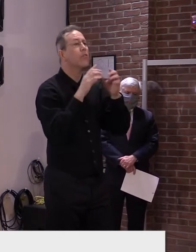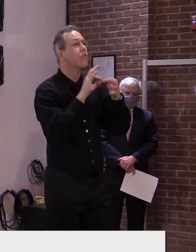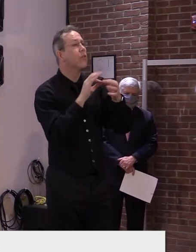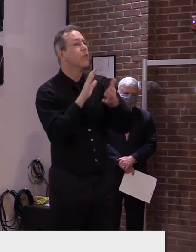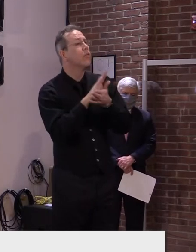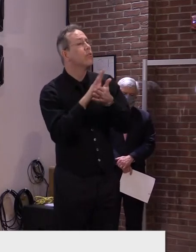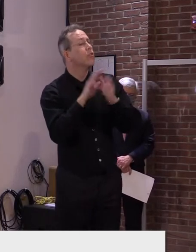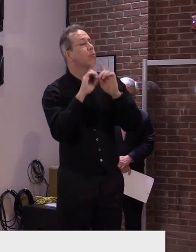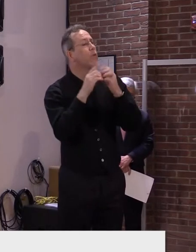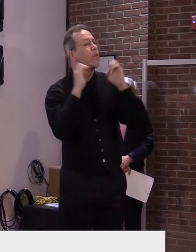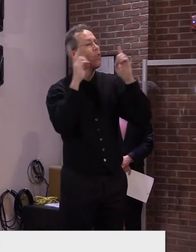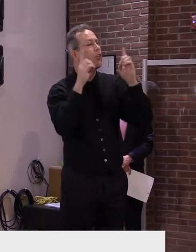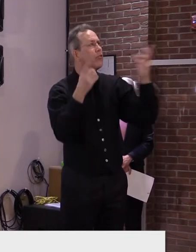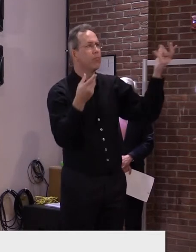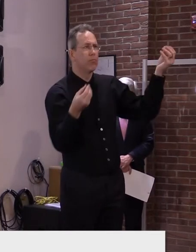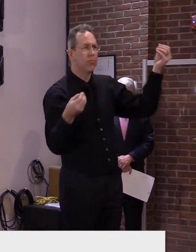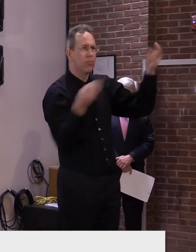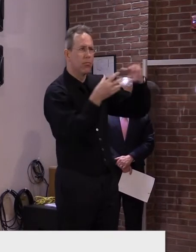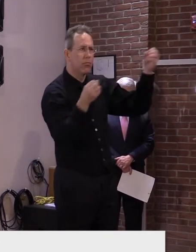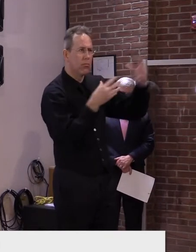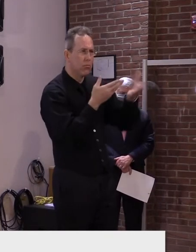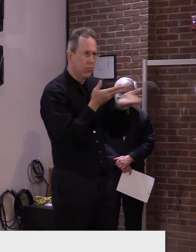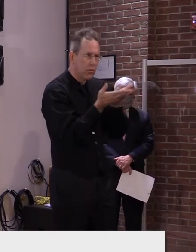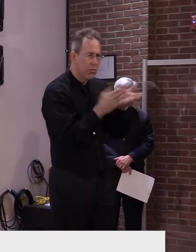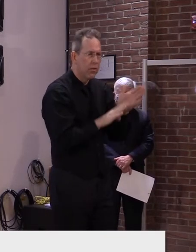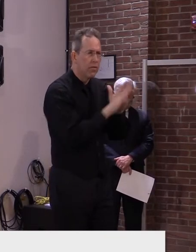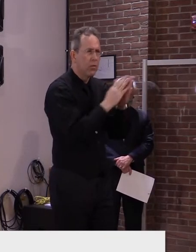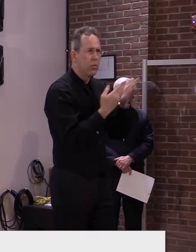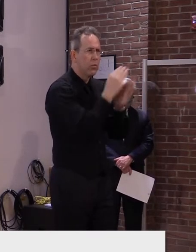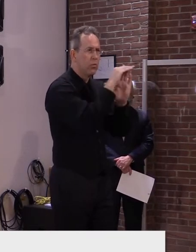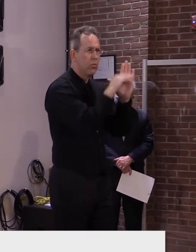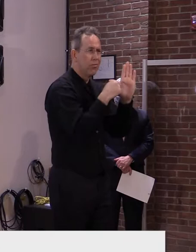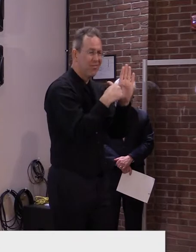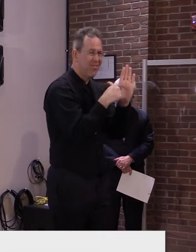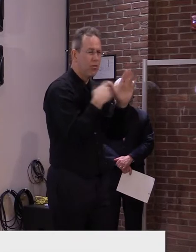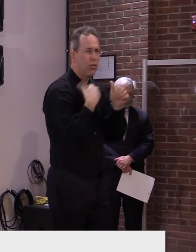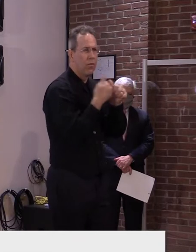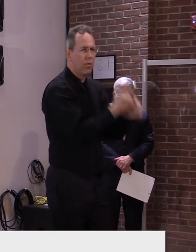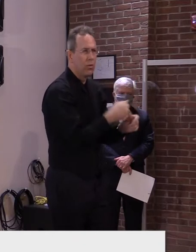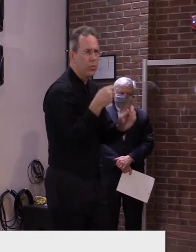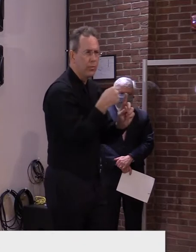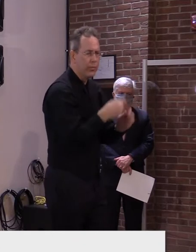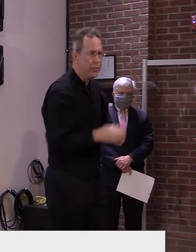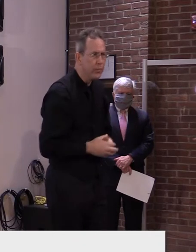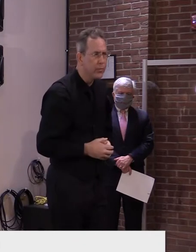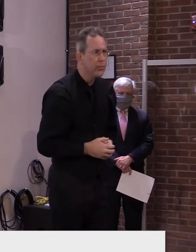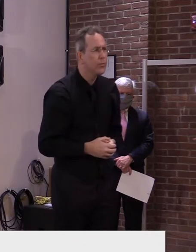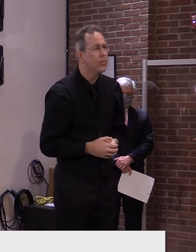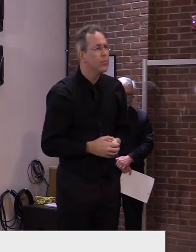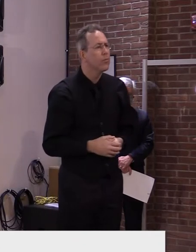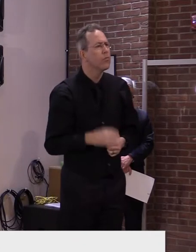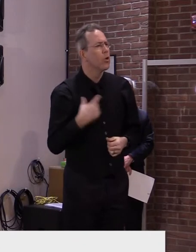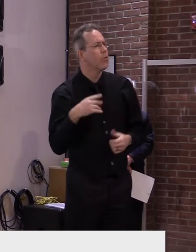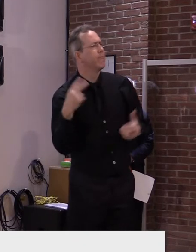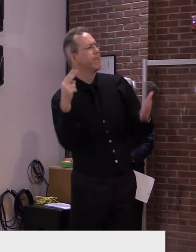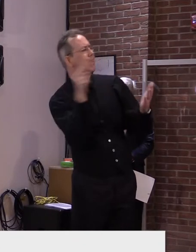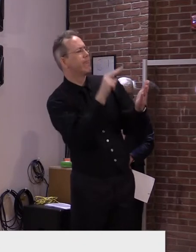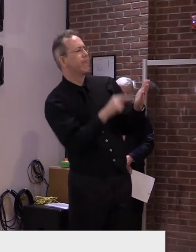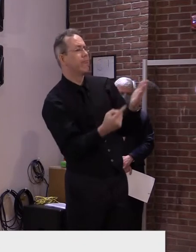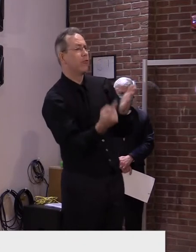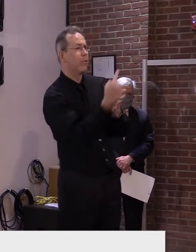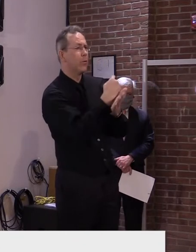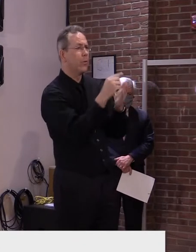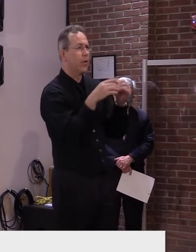schools with implementing the CDC guidance. After initial review, I do not expect the new federal guidance will have much impact on